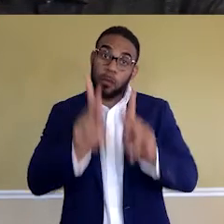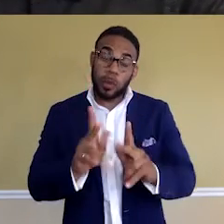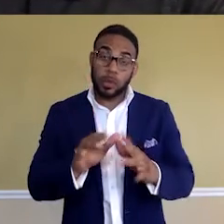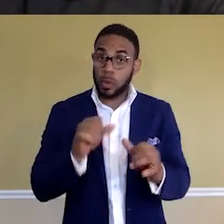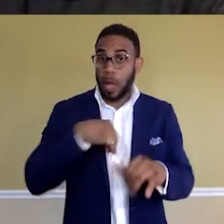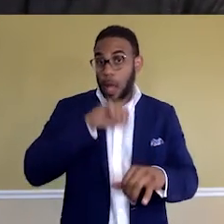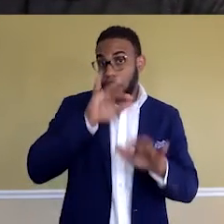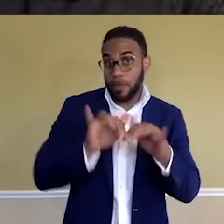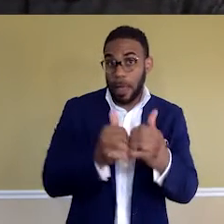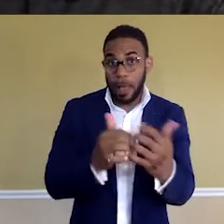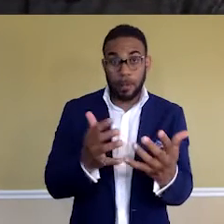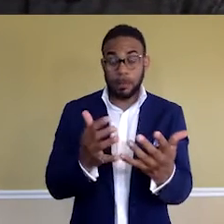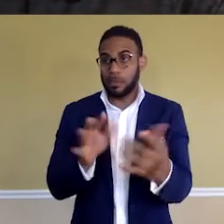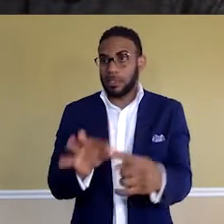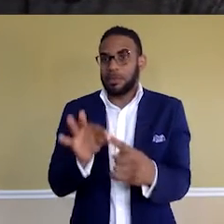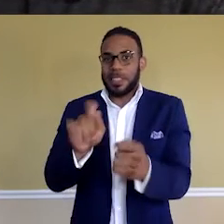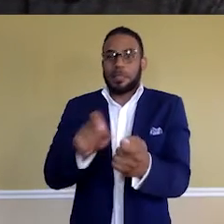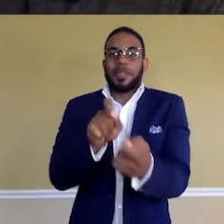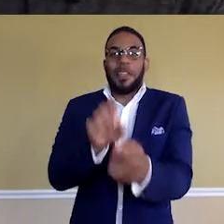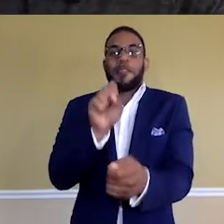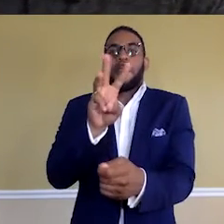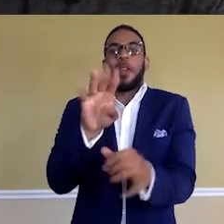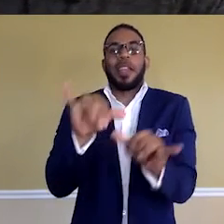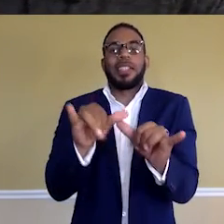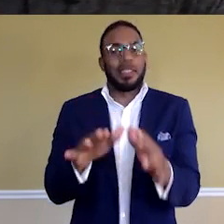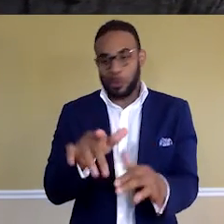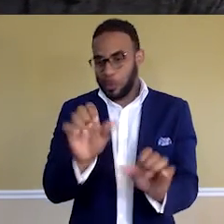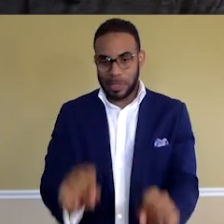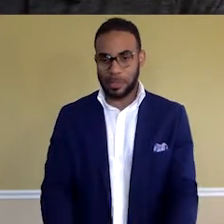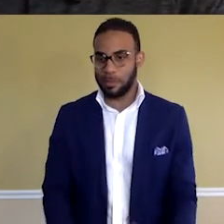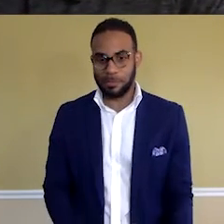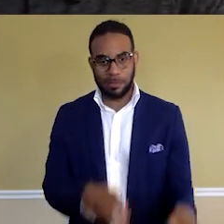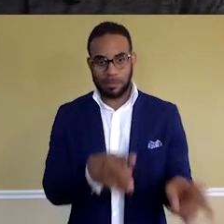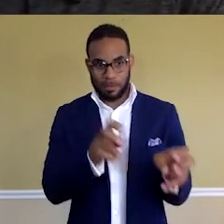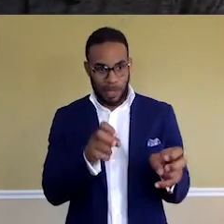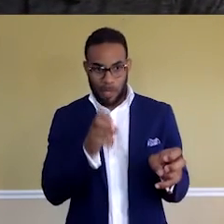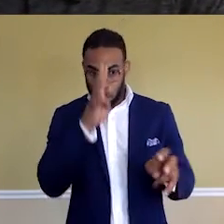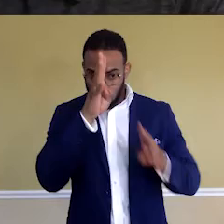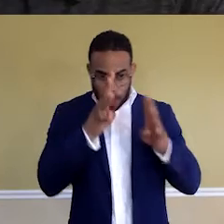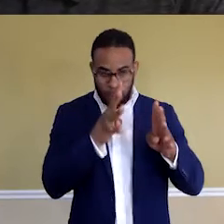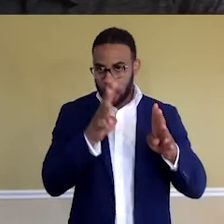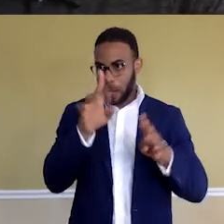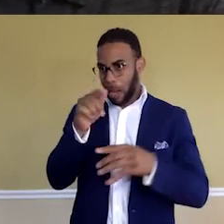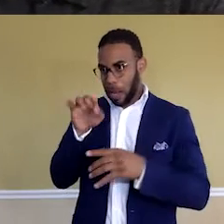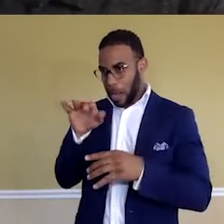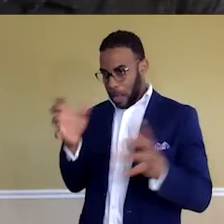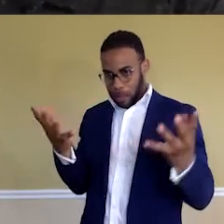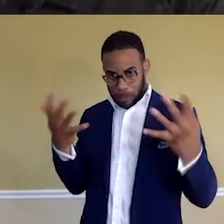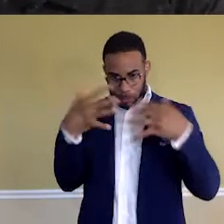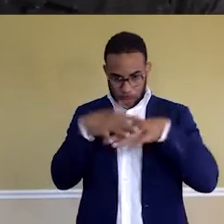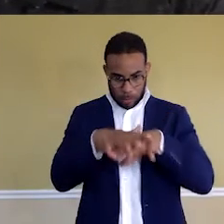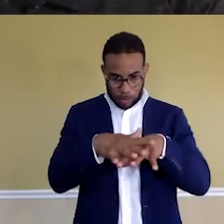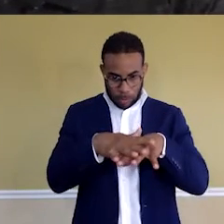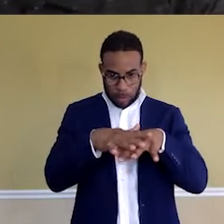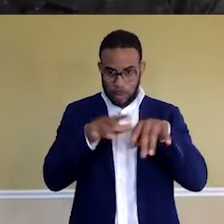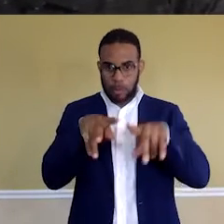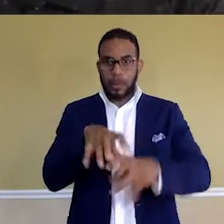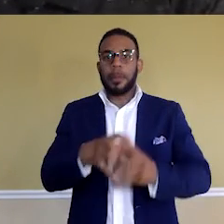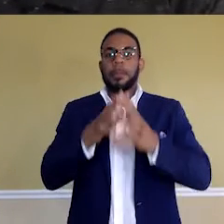love how, especially specifically software engineering, you can take creativity and logic and be able to take these tools and build something. So that's